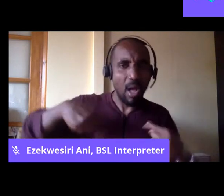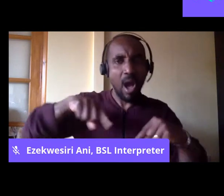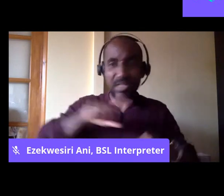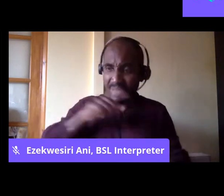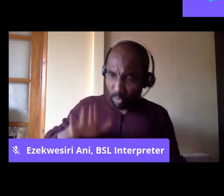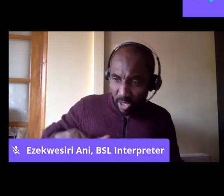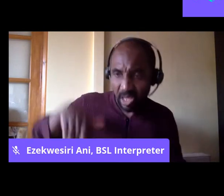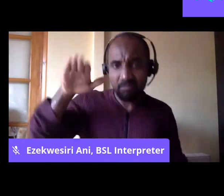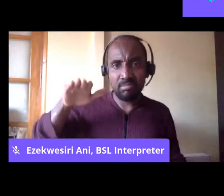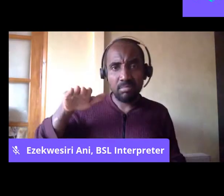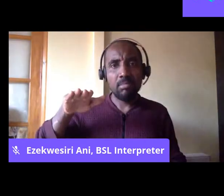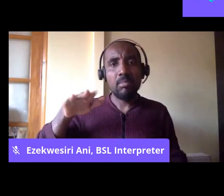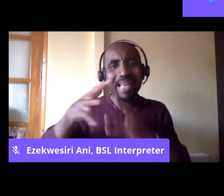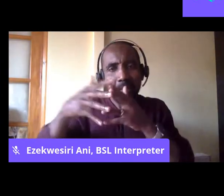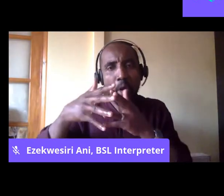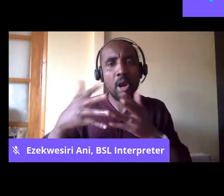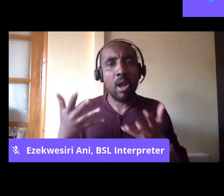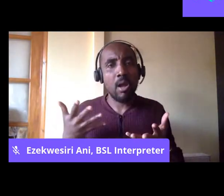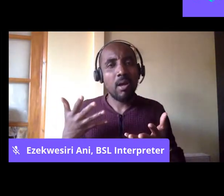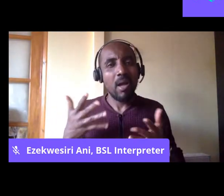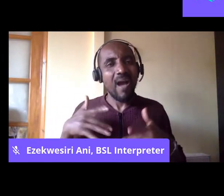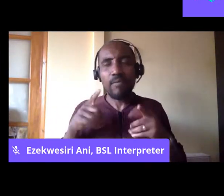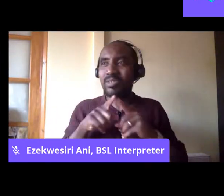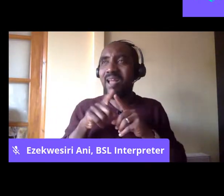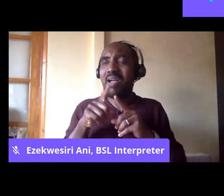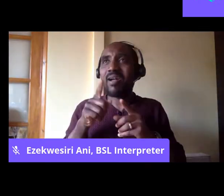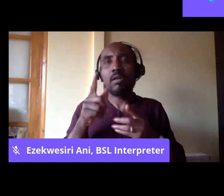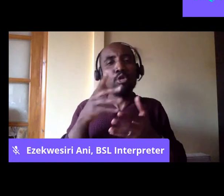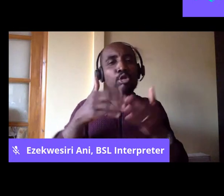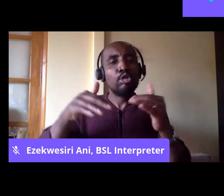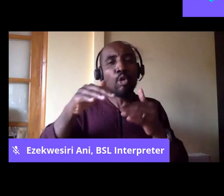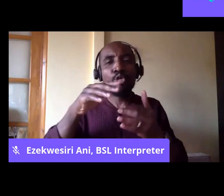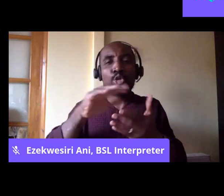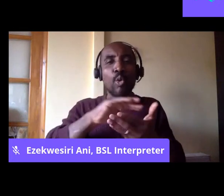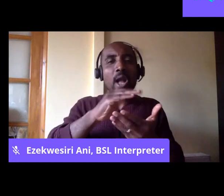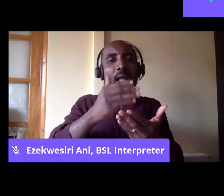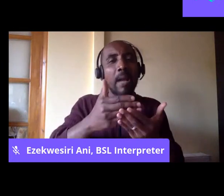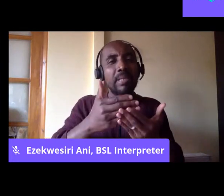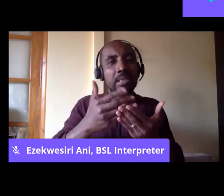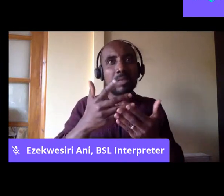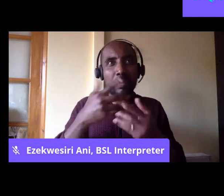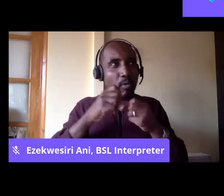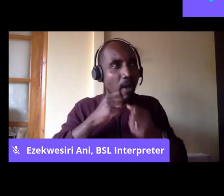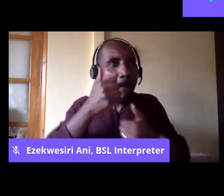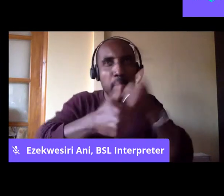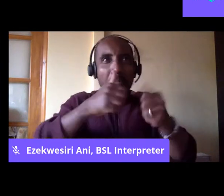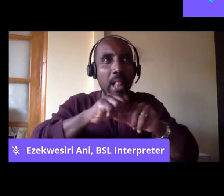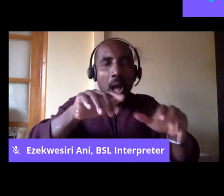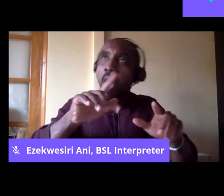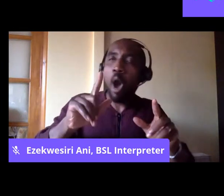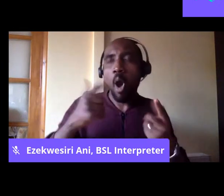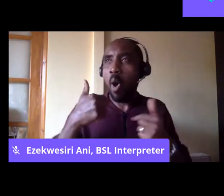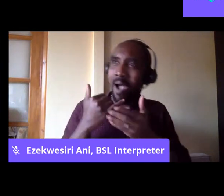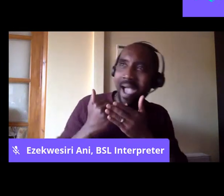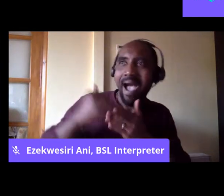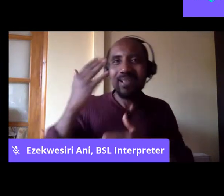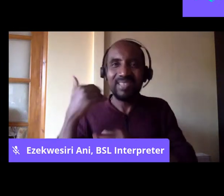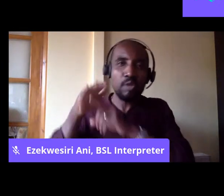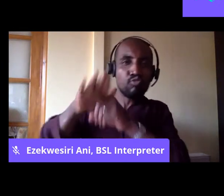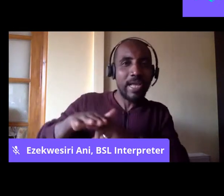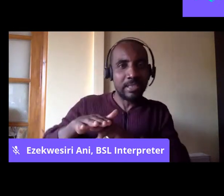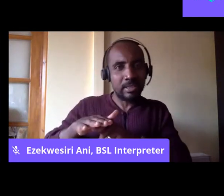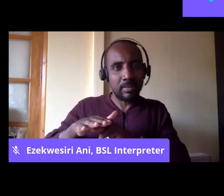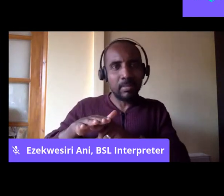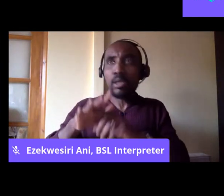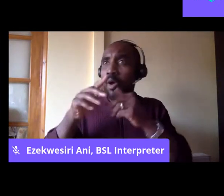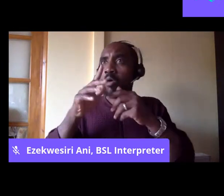becoming popular, and I feel like it's almost a form of social capital today to say that you're against anti-racist projects of building common